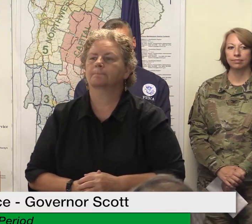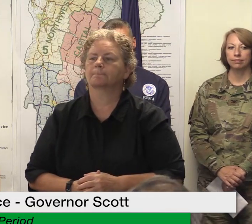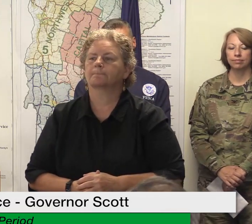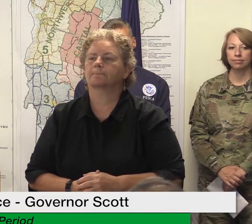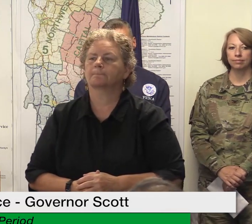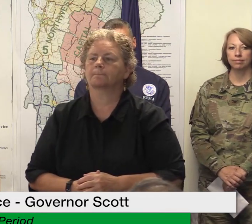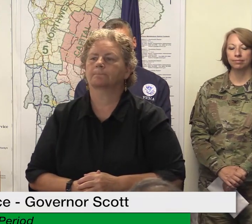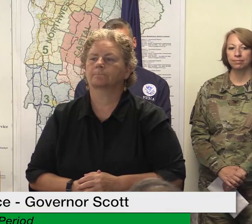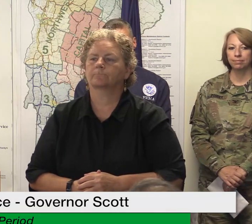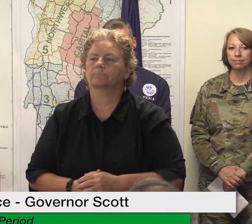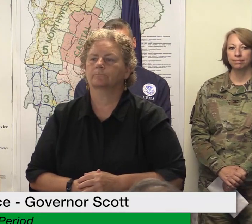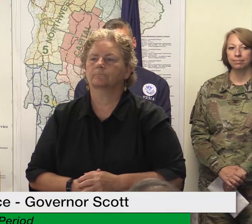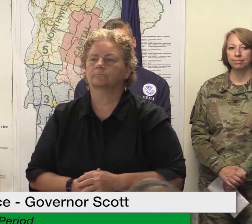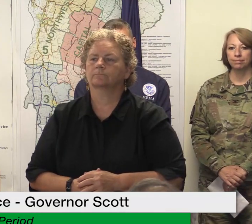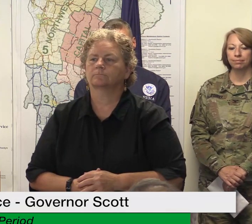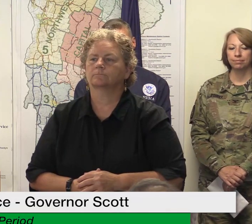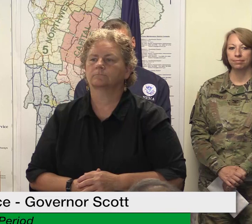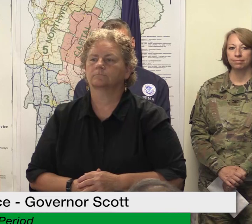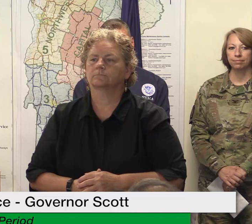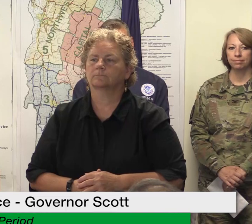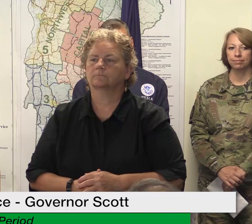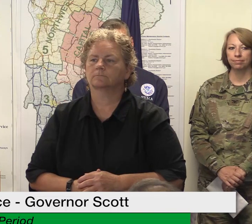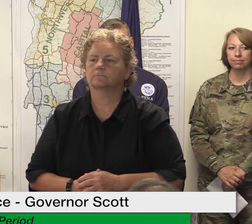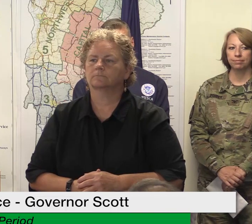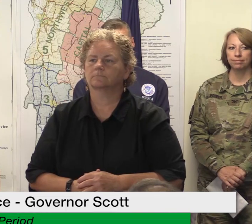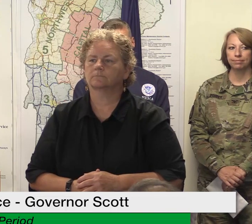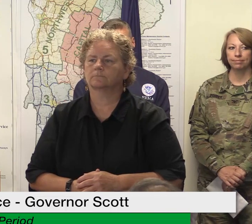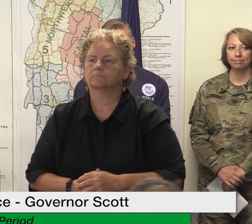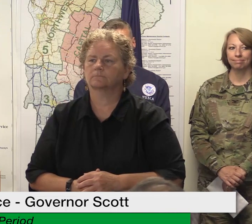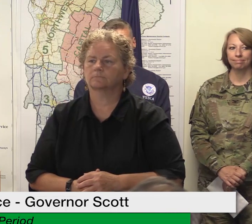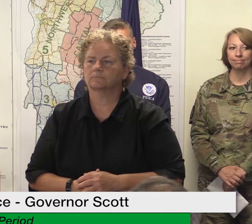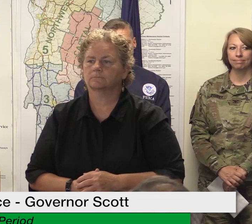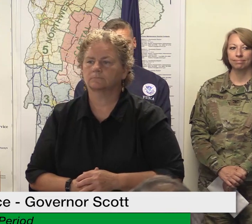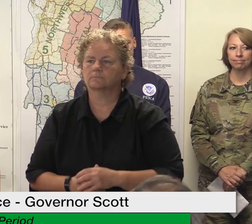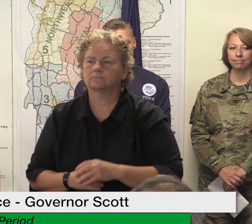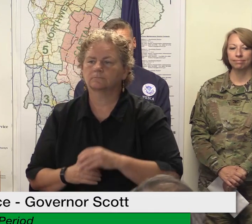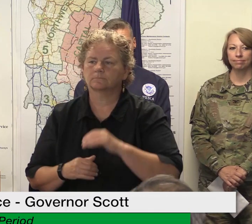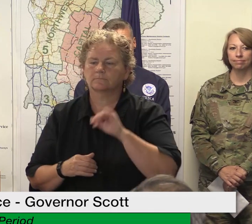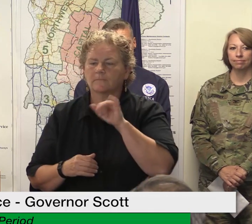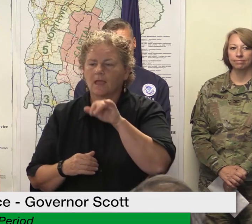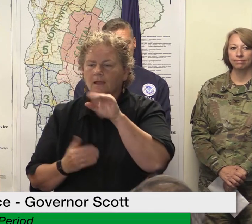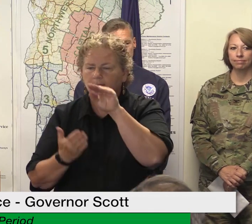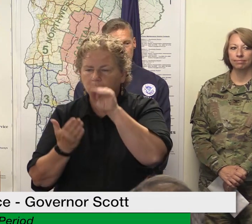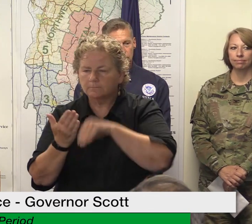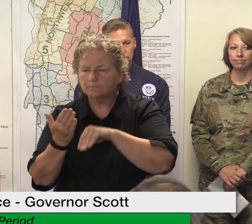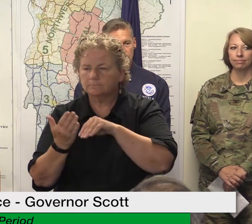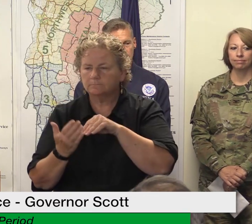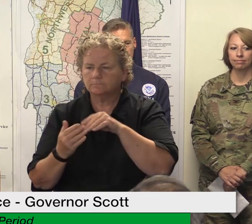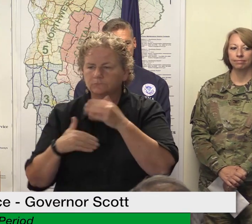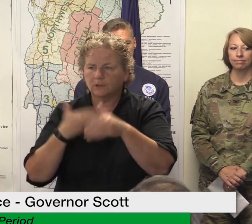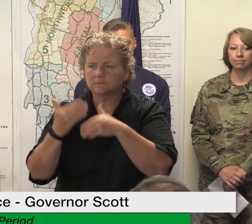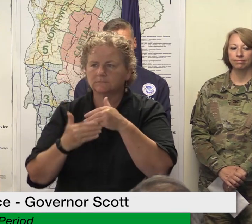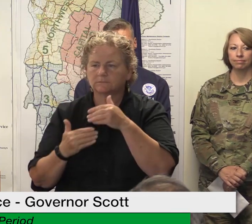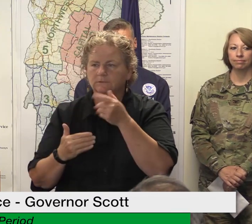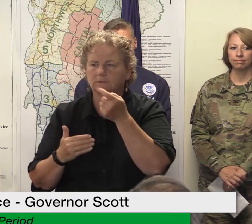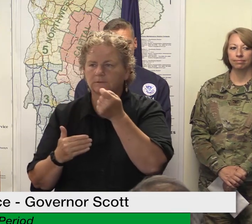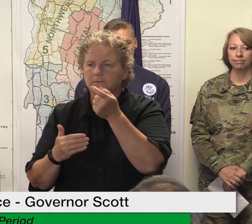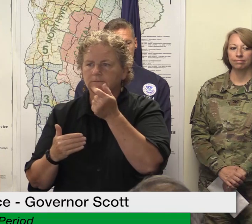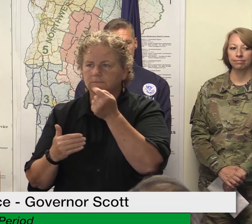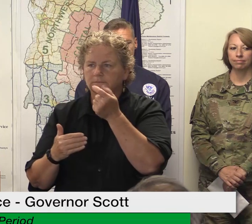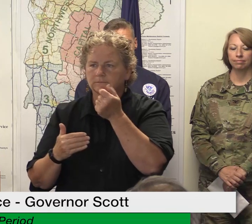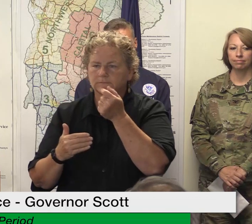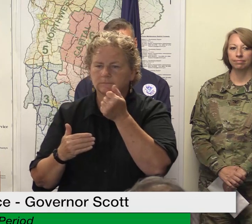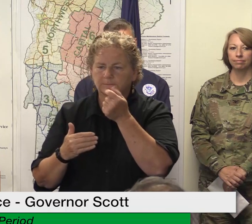um because there are a couple different ways to file for benefits depending on whether you're a new applicant or somebody who already had a claim